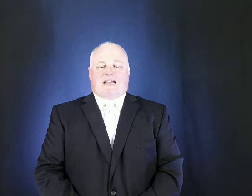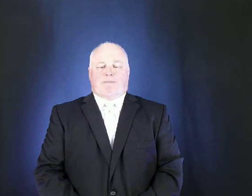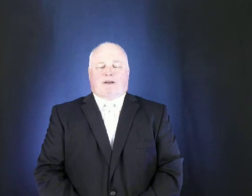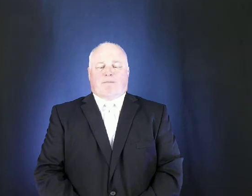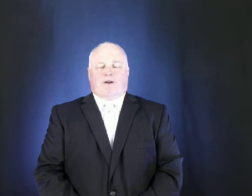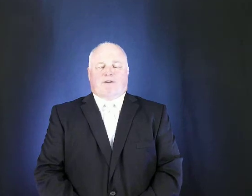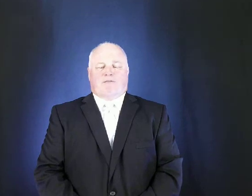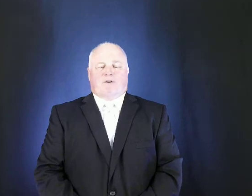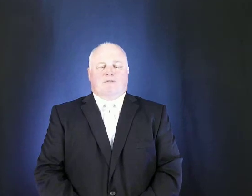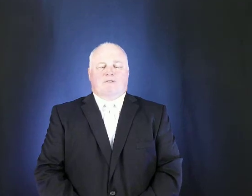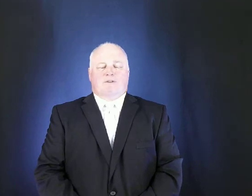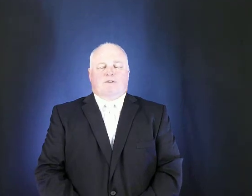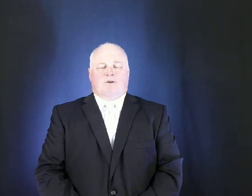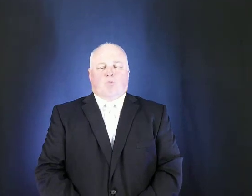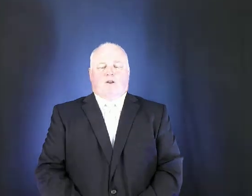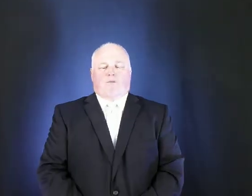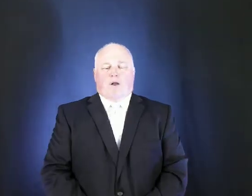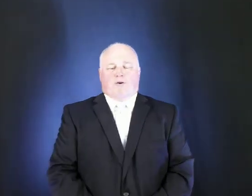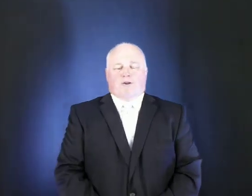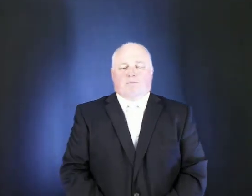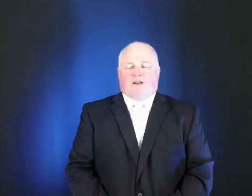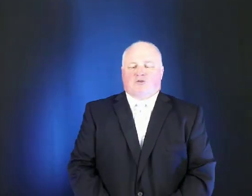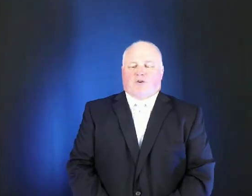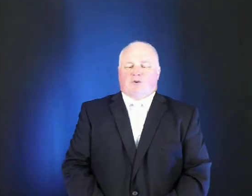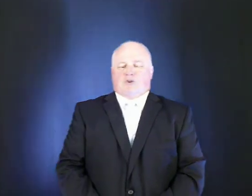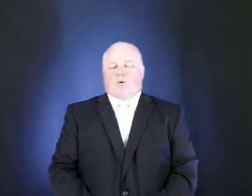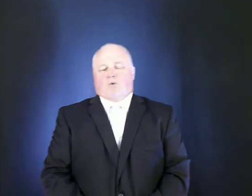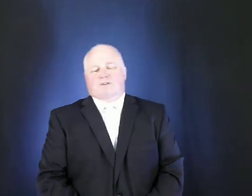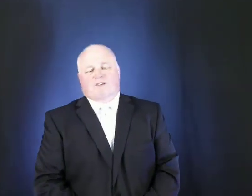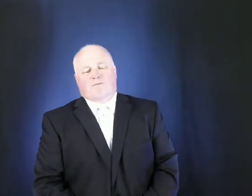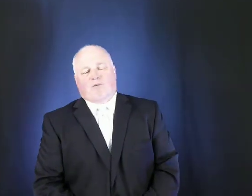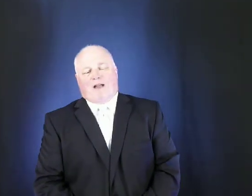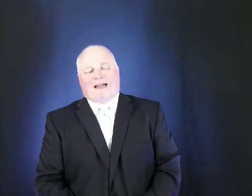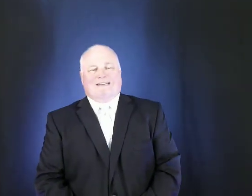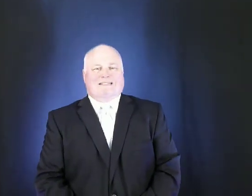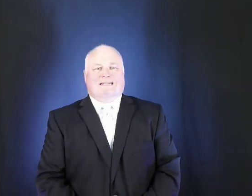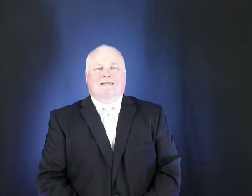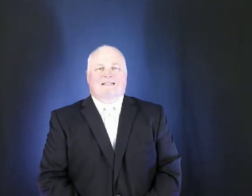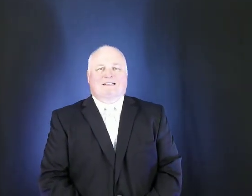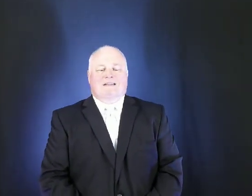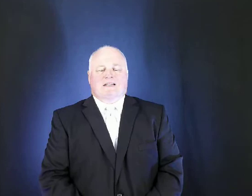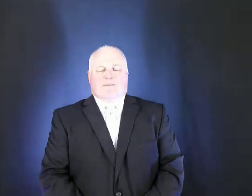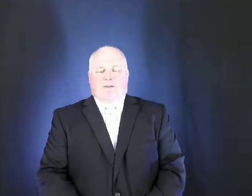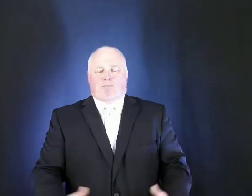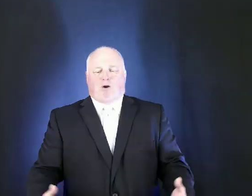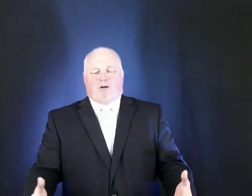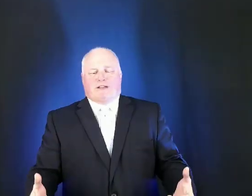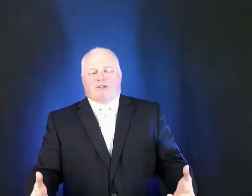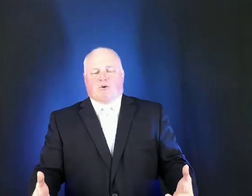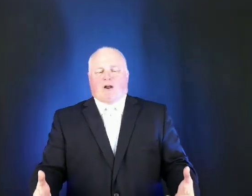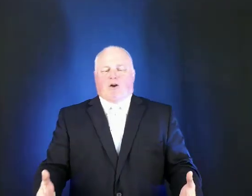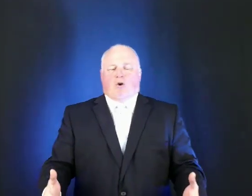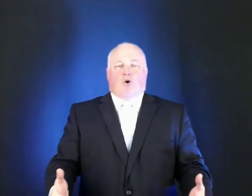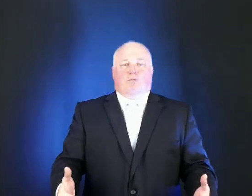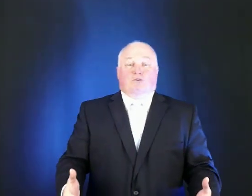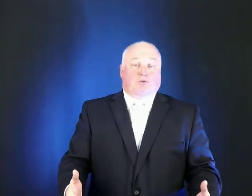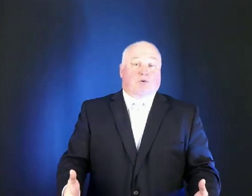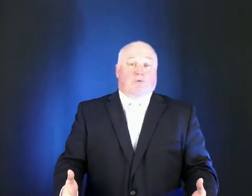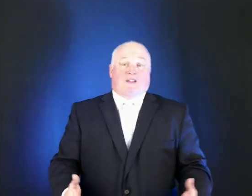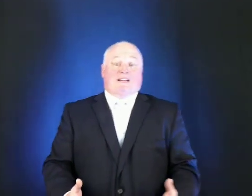happened in america folks we've welcomed a trojan horse of morality to be brought into our homes through things